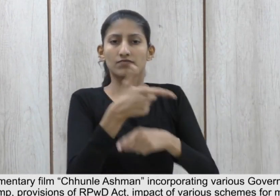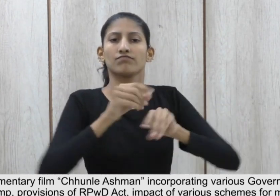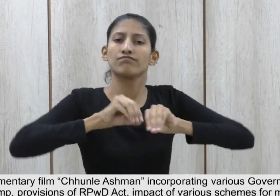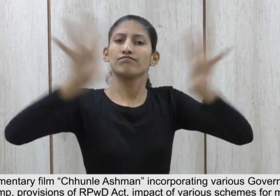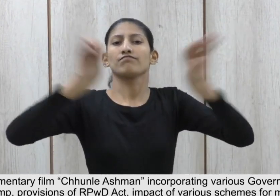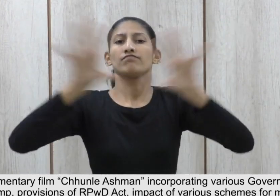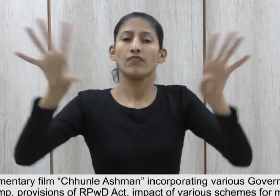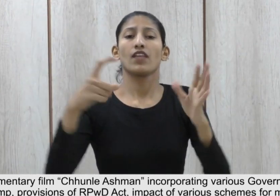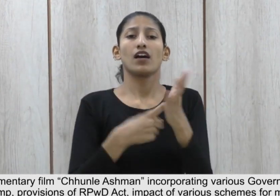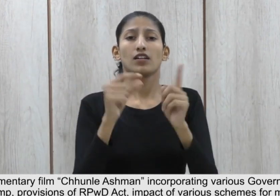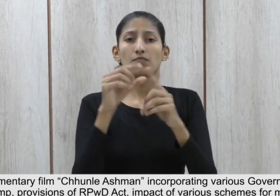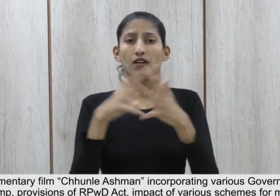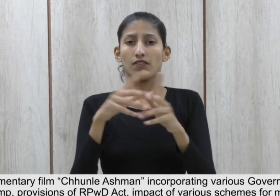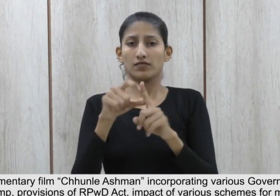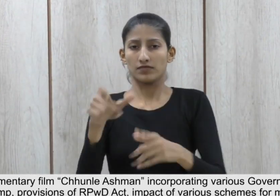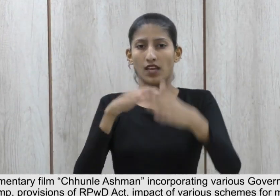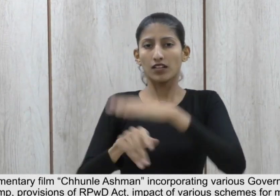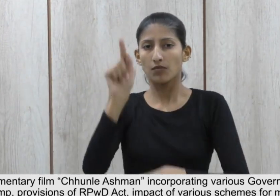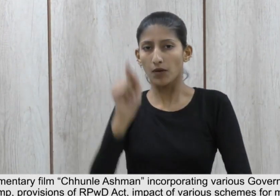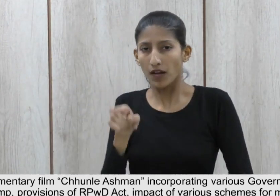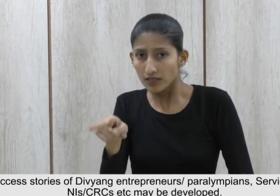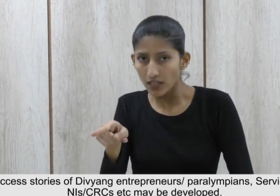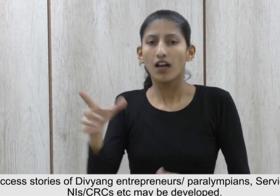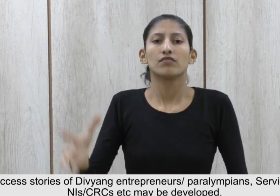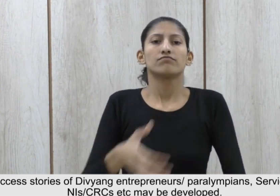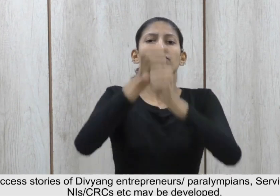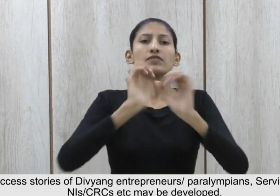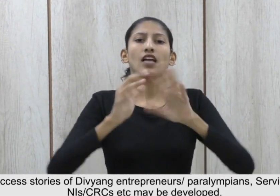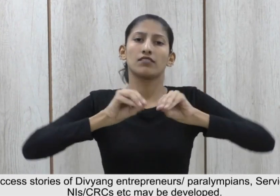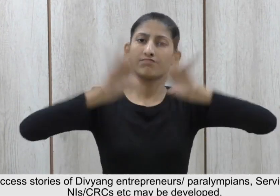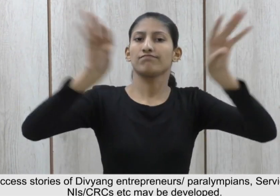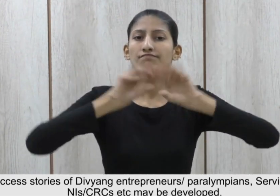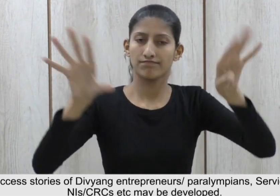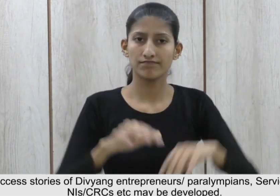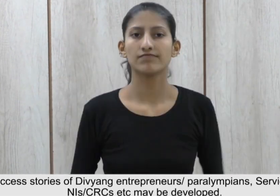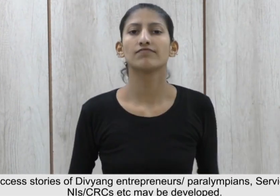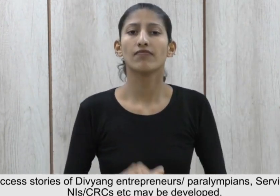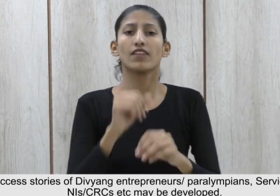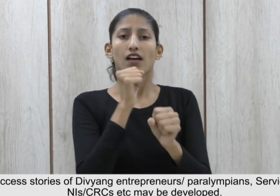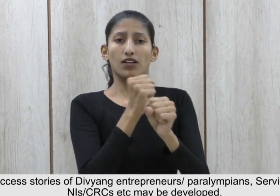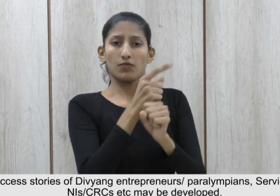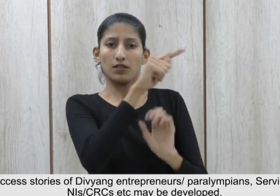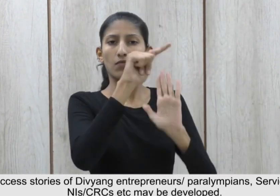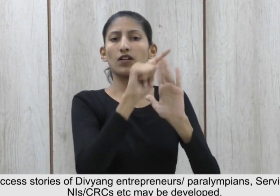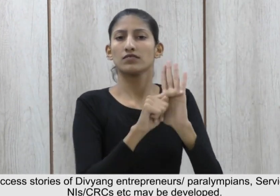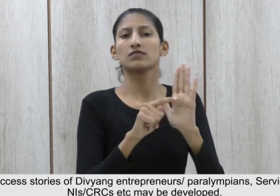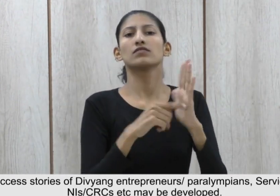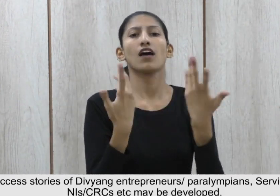impact of various schemes for making PWD self-reliant 16.1.